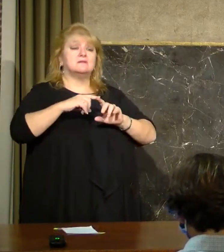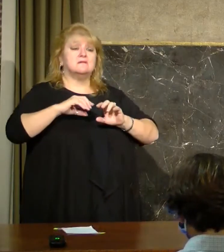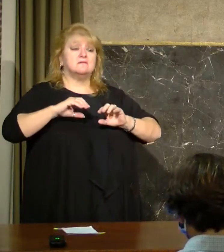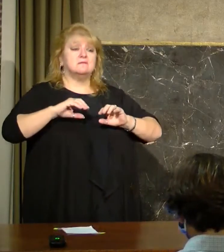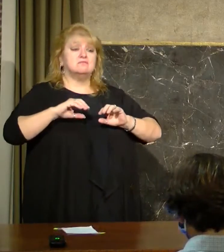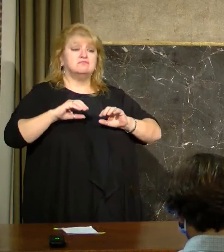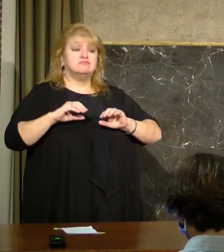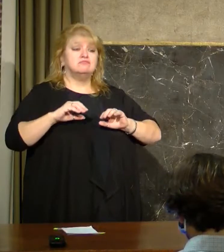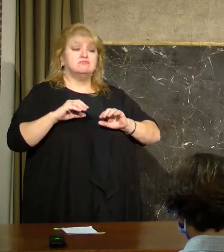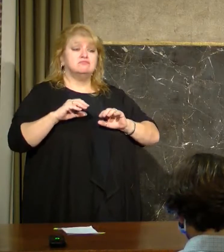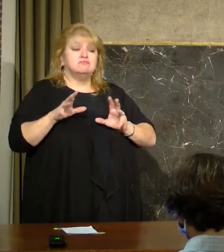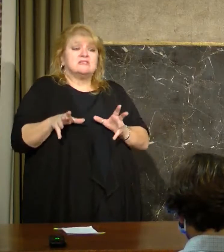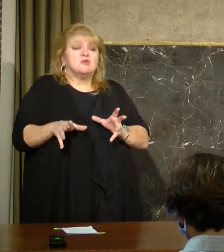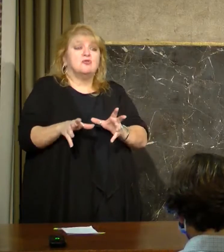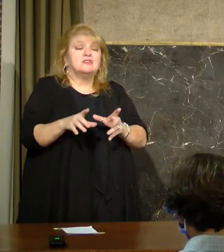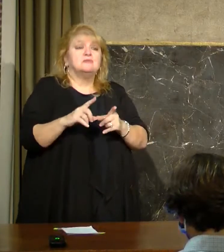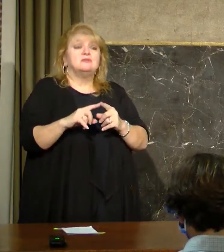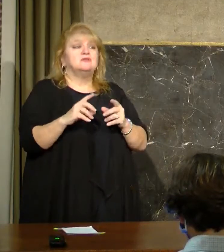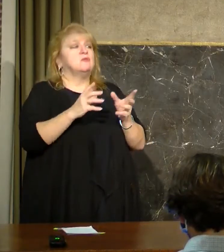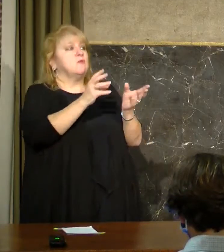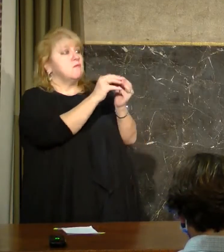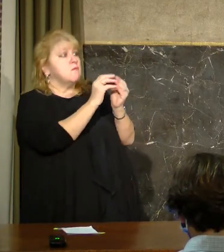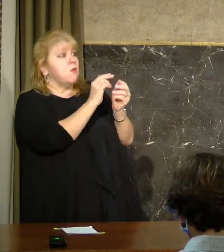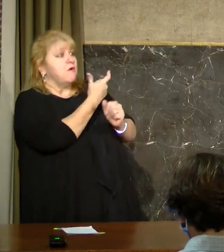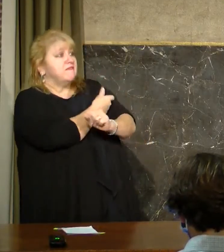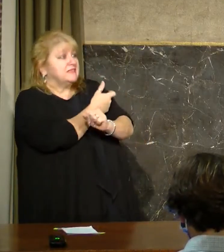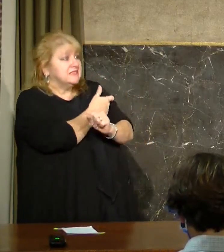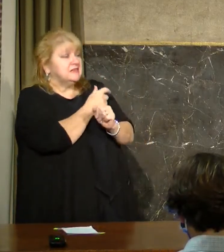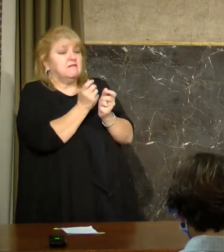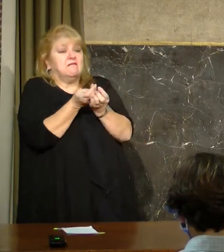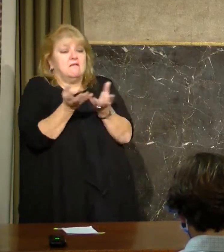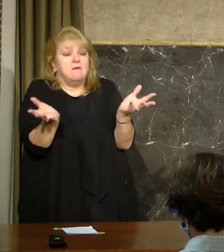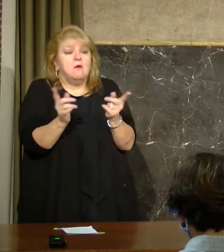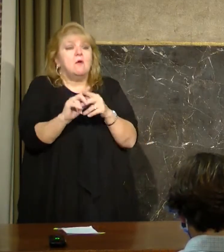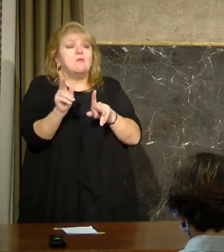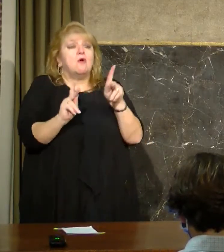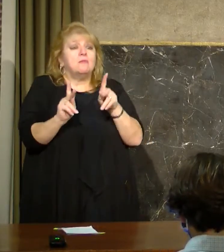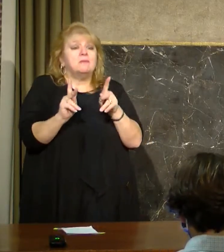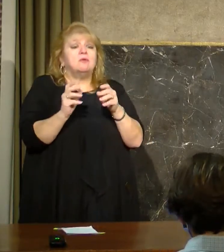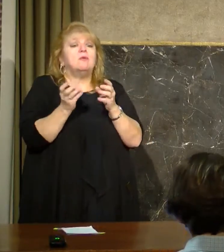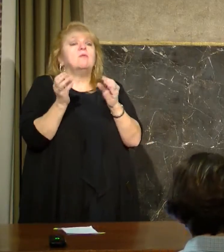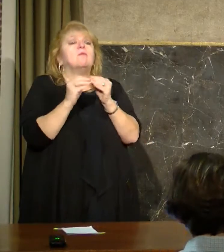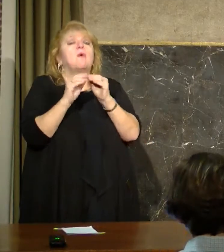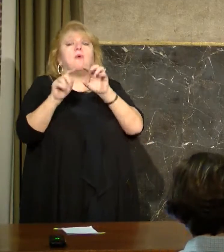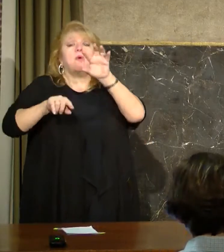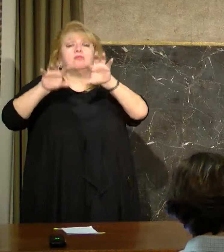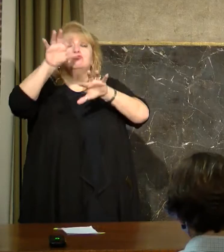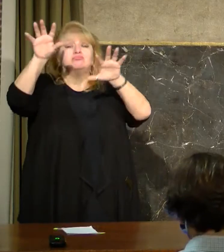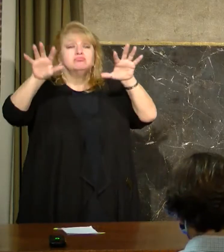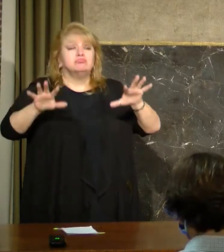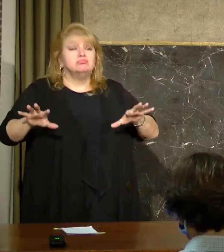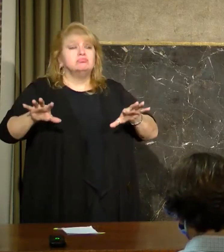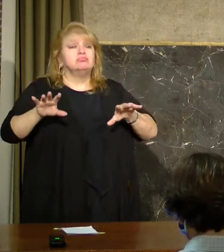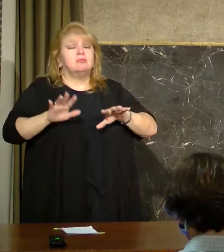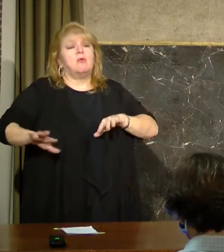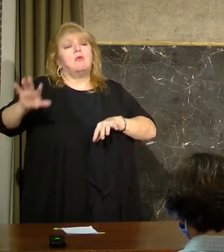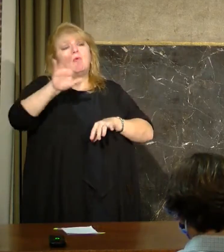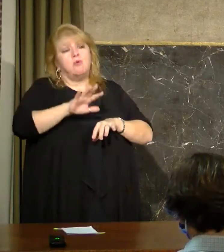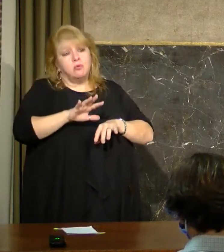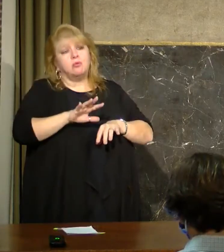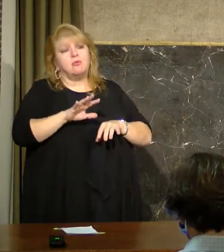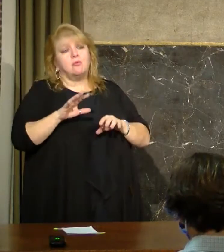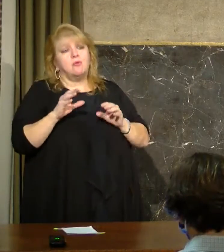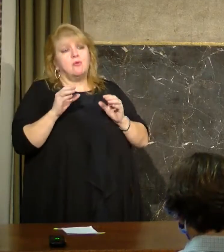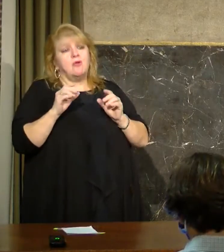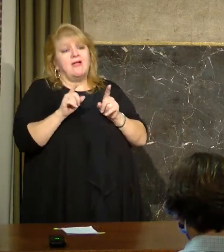vaccine available to more people in more places as we move forward in time. And certainly we're